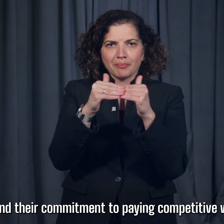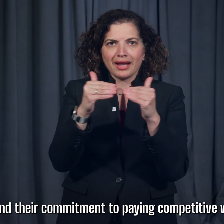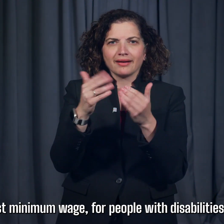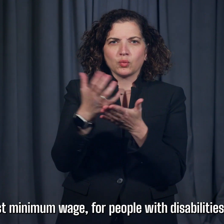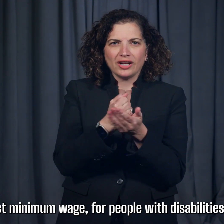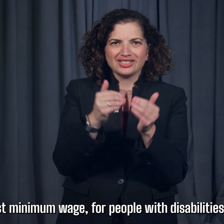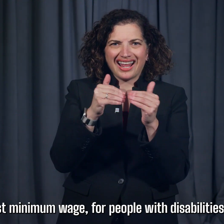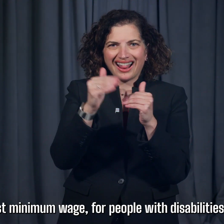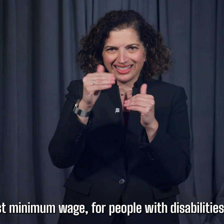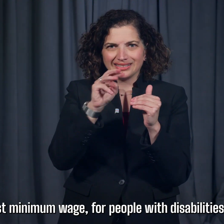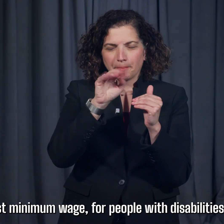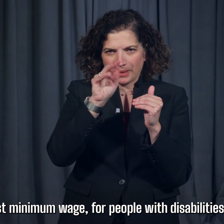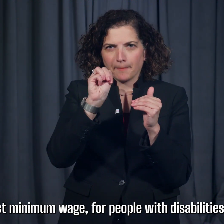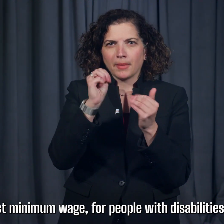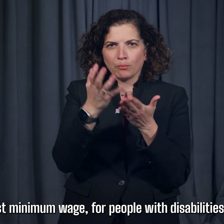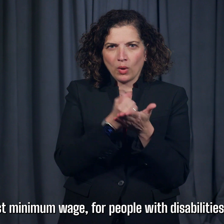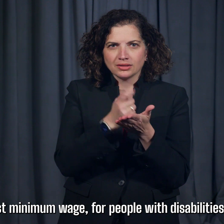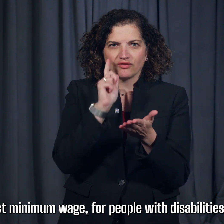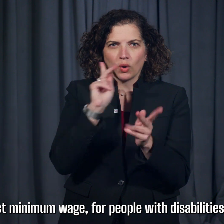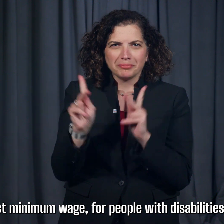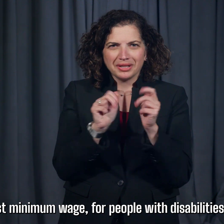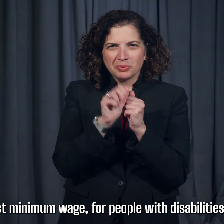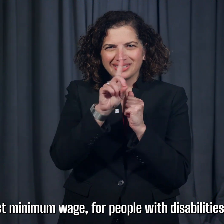at least minimum wage, for people with disabilities in our city.